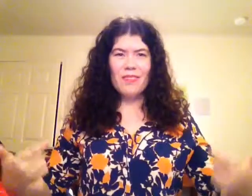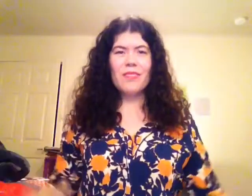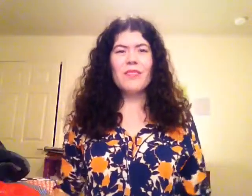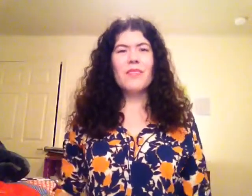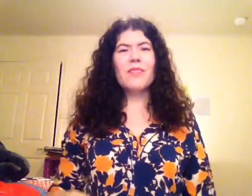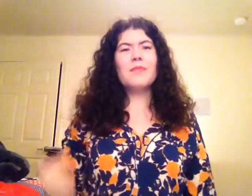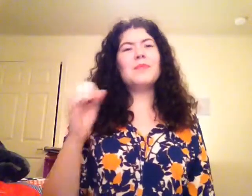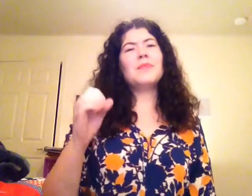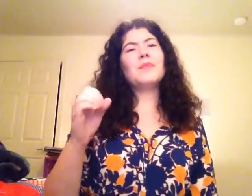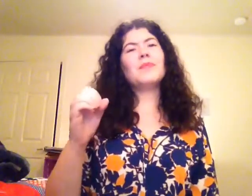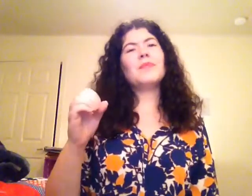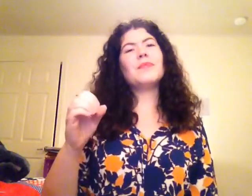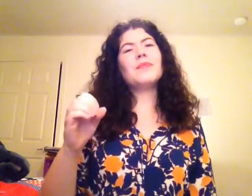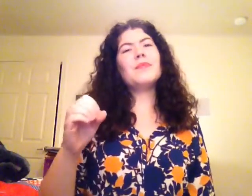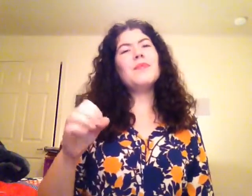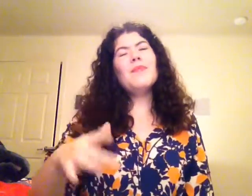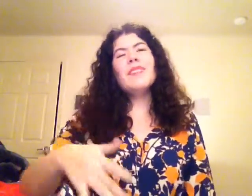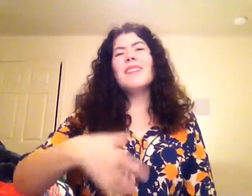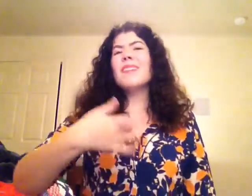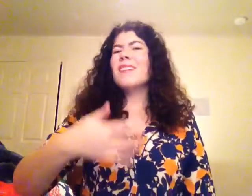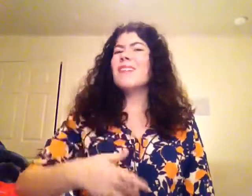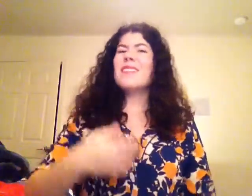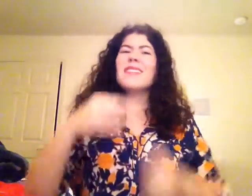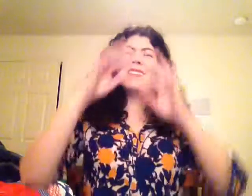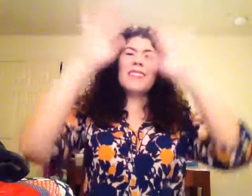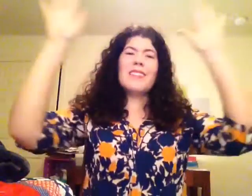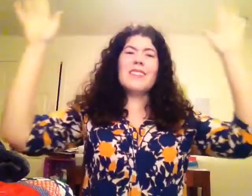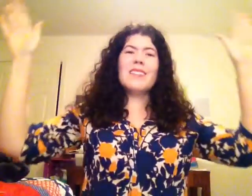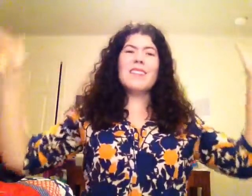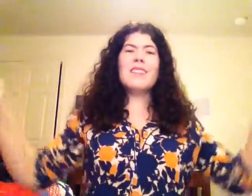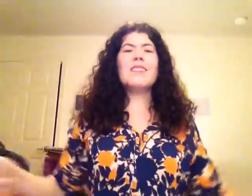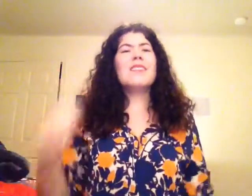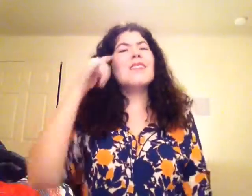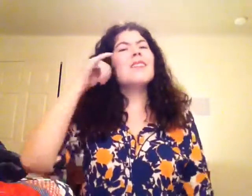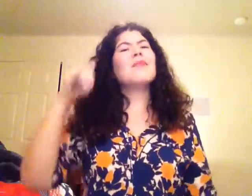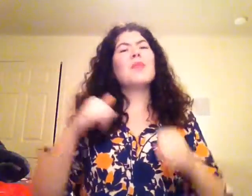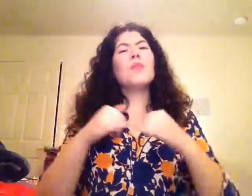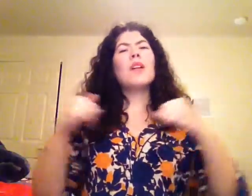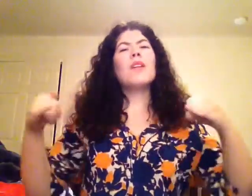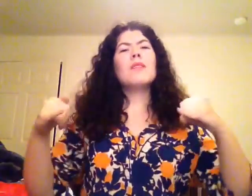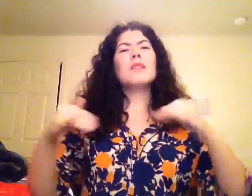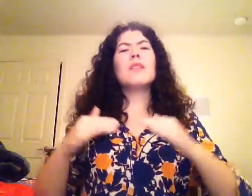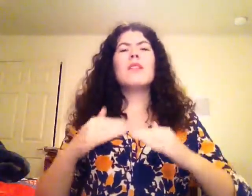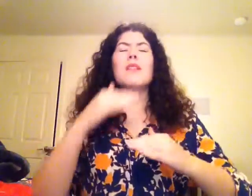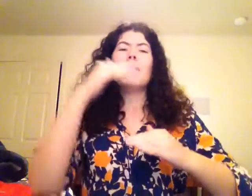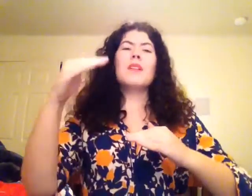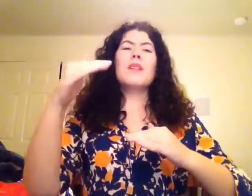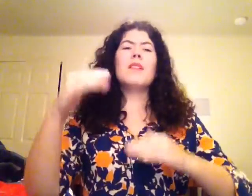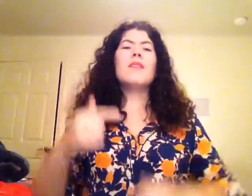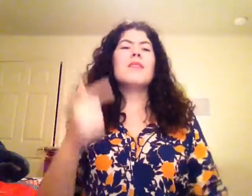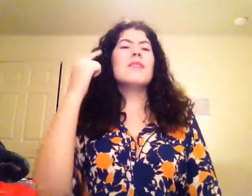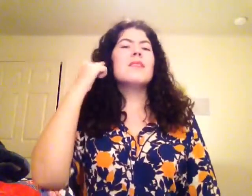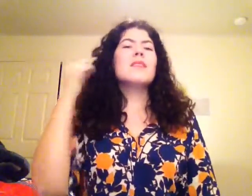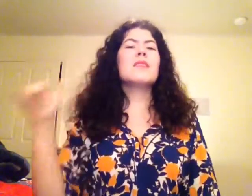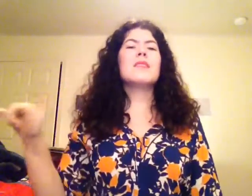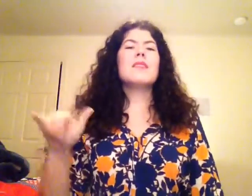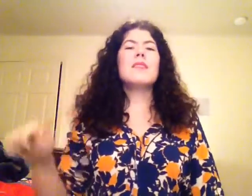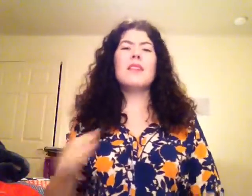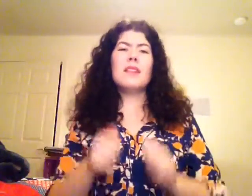Oh, my God, I feel it in the air Telephone wires above I'll sizzle like